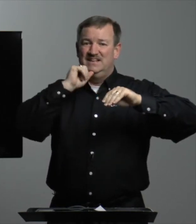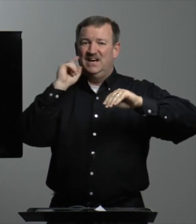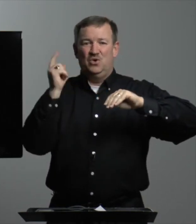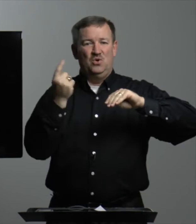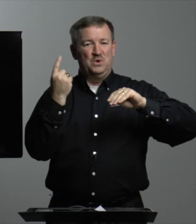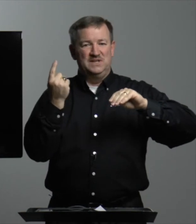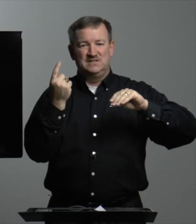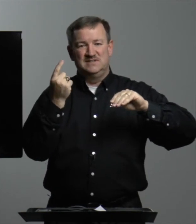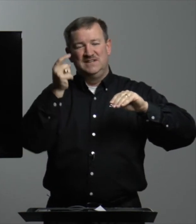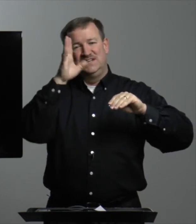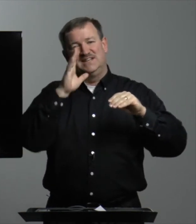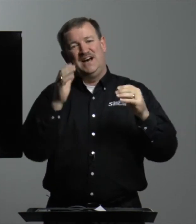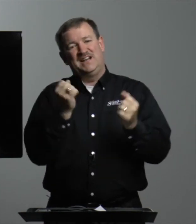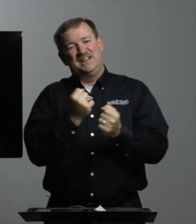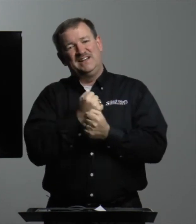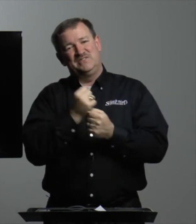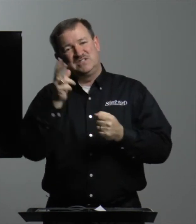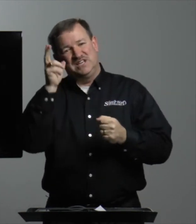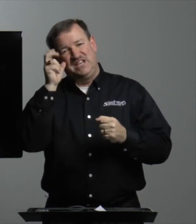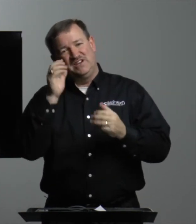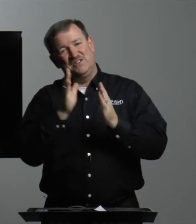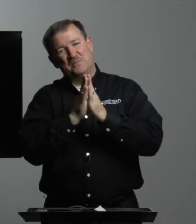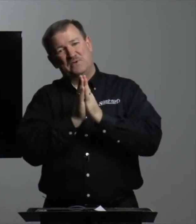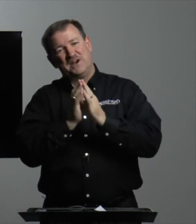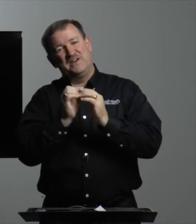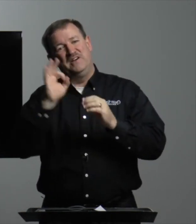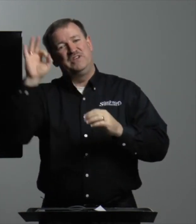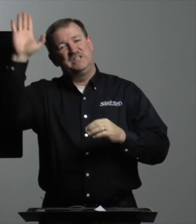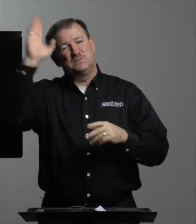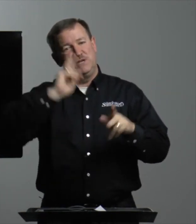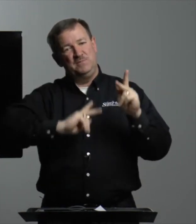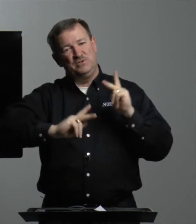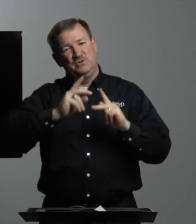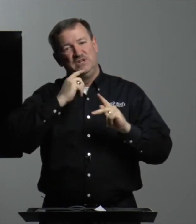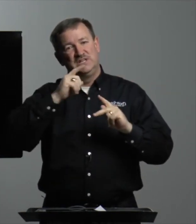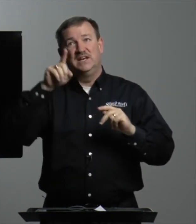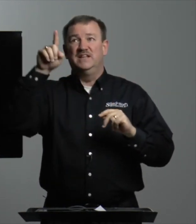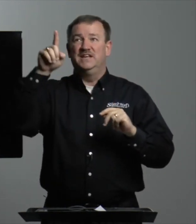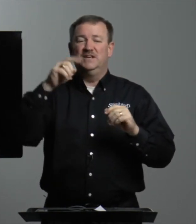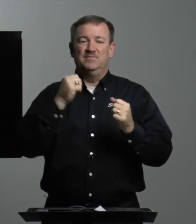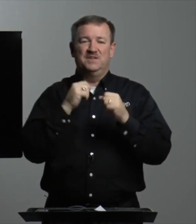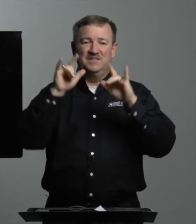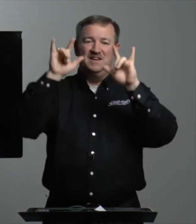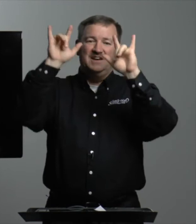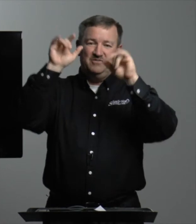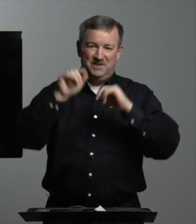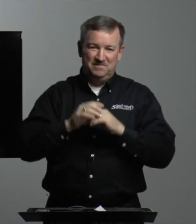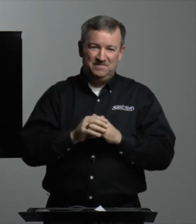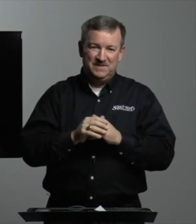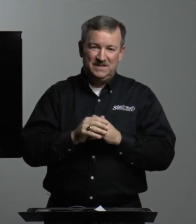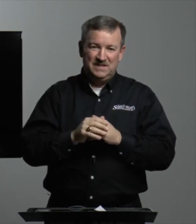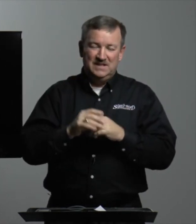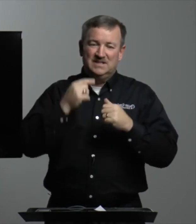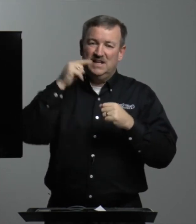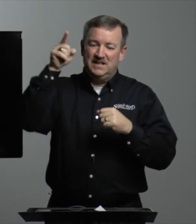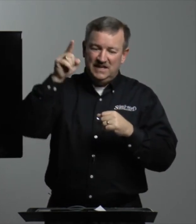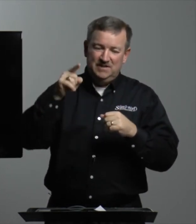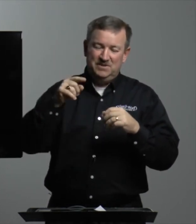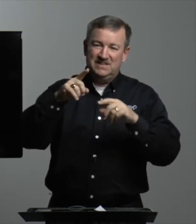Not always. God loves to hear the prayer of his people telling him that they love him, telling him that